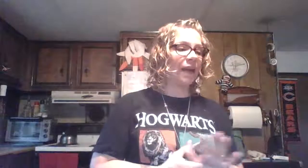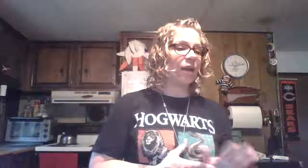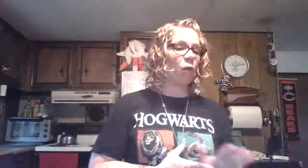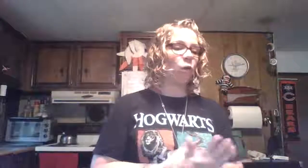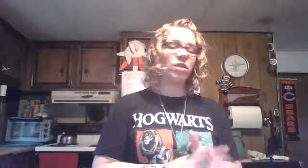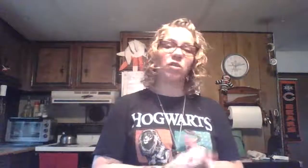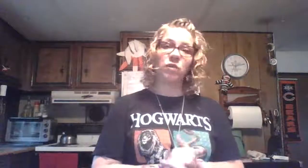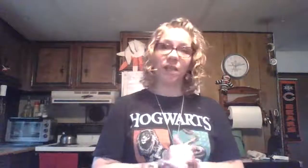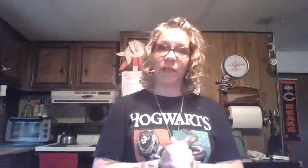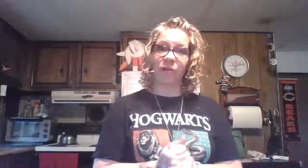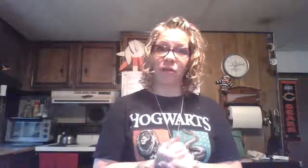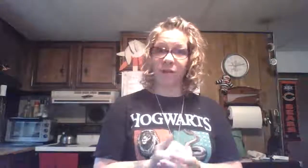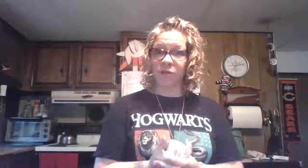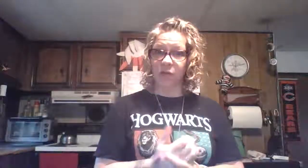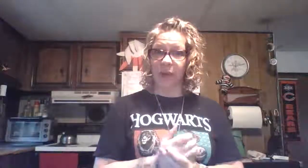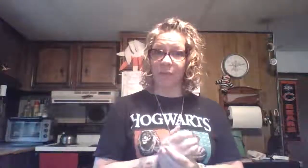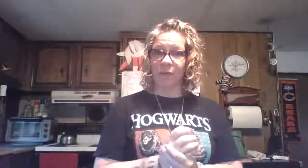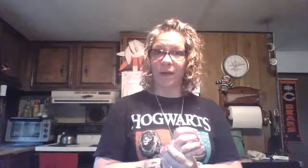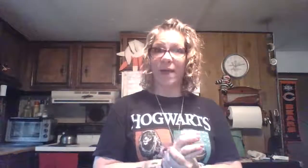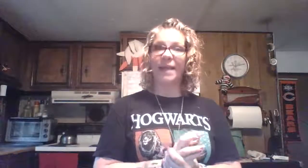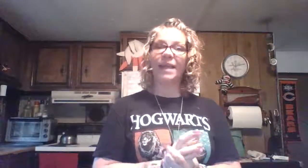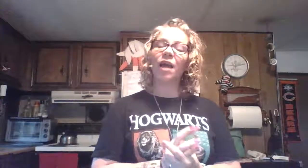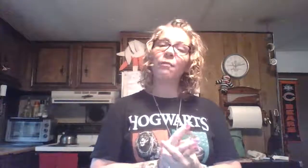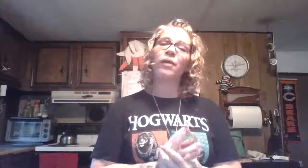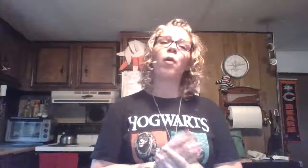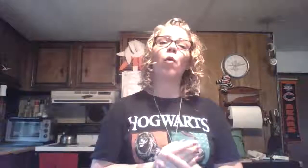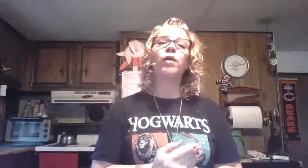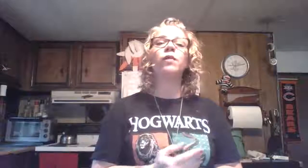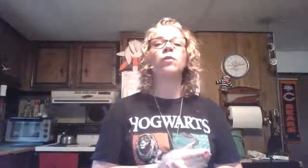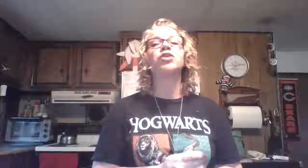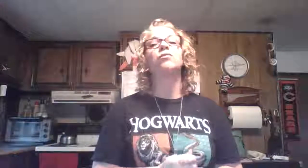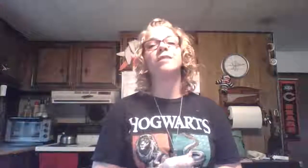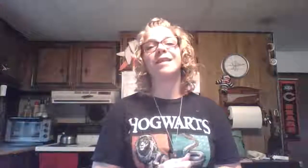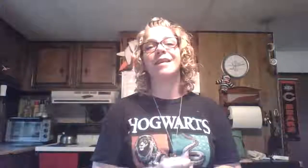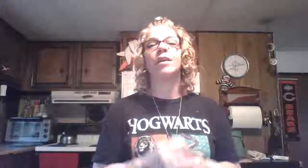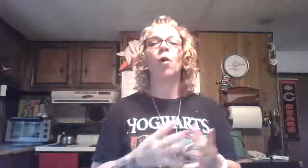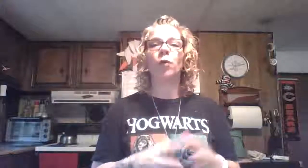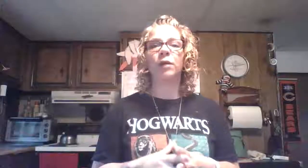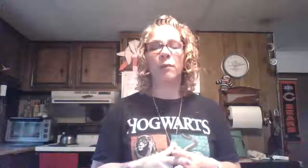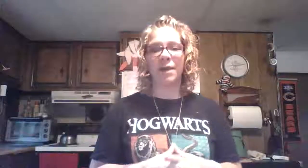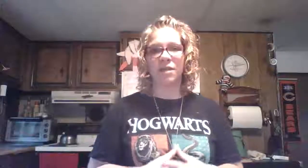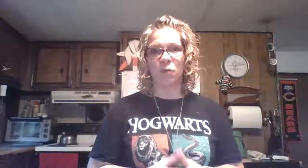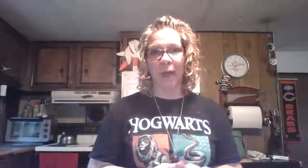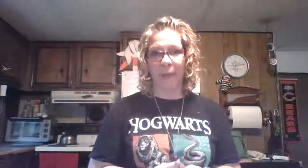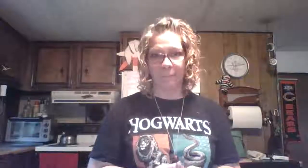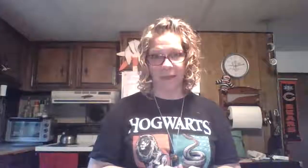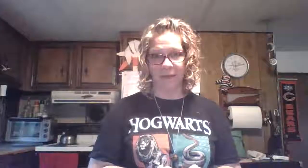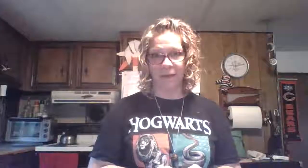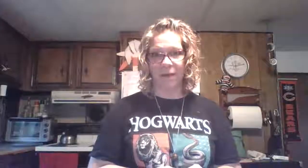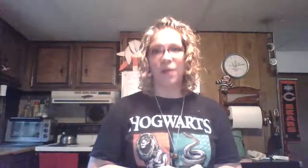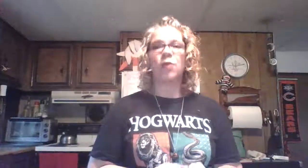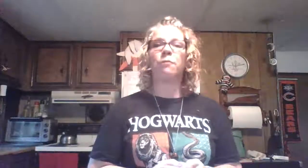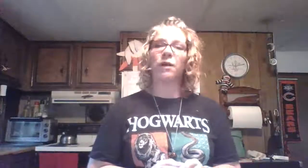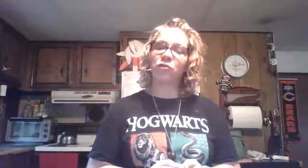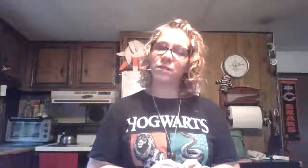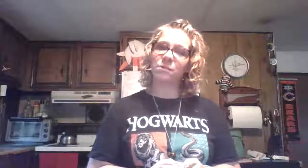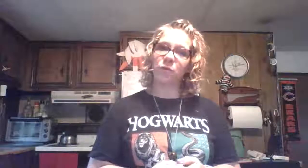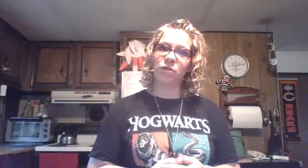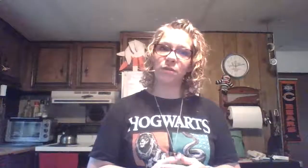was to declutter the dresser top. Get up there only what you need and only what makes you happy. Your bedroom is supposed to be